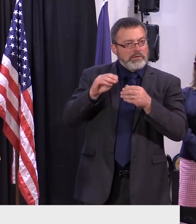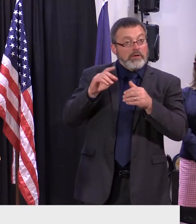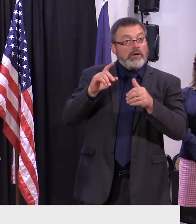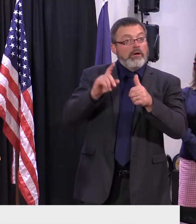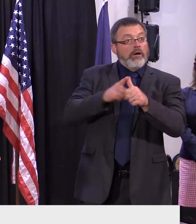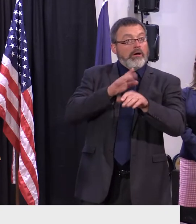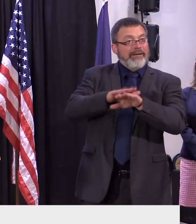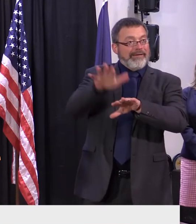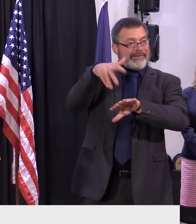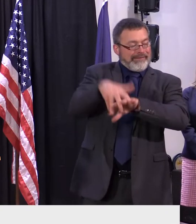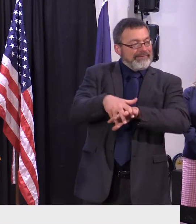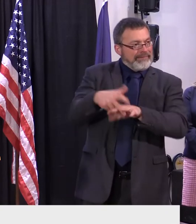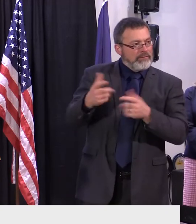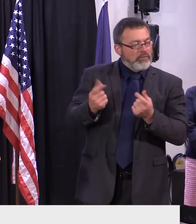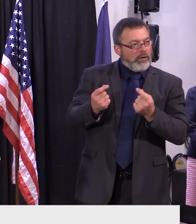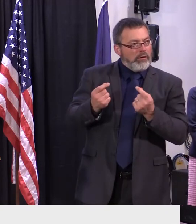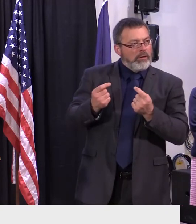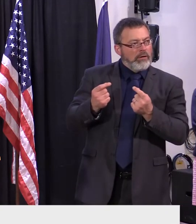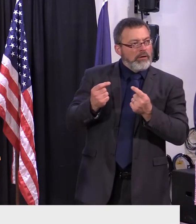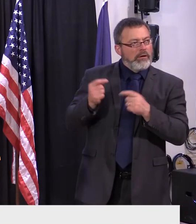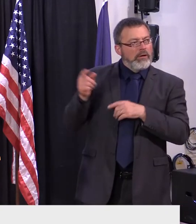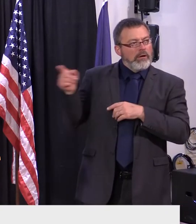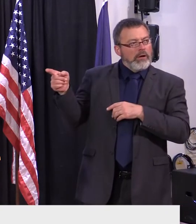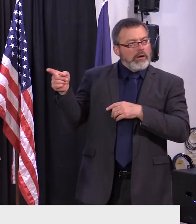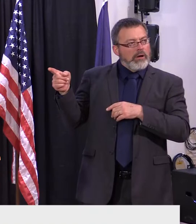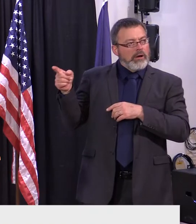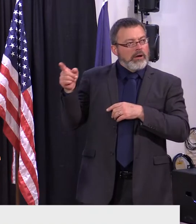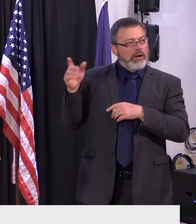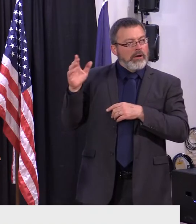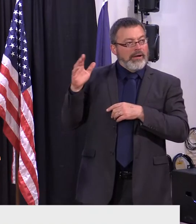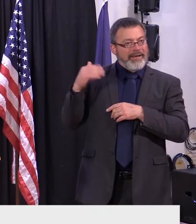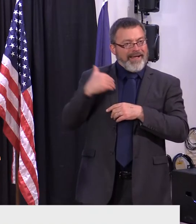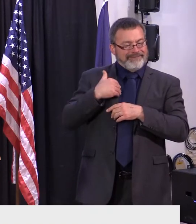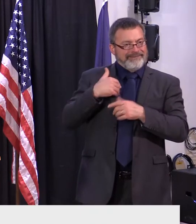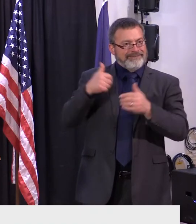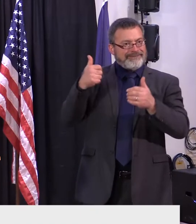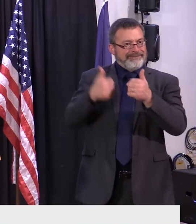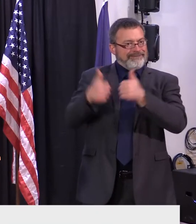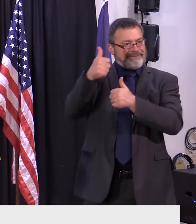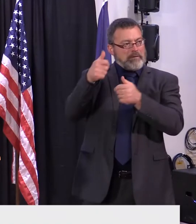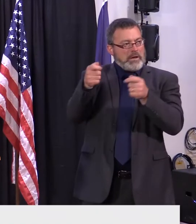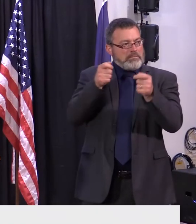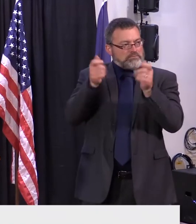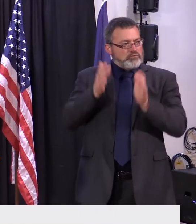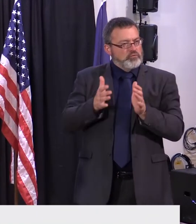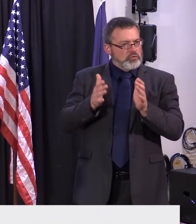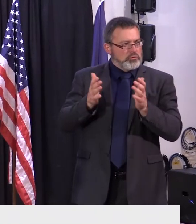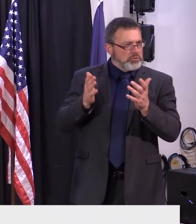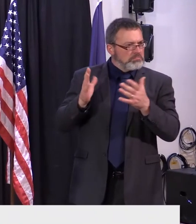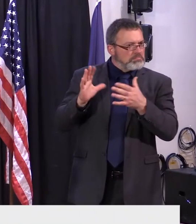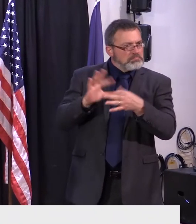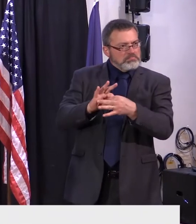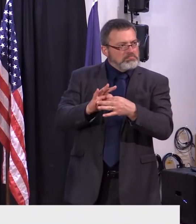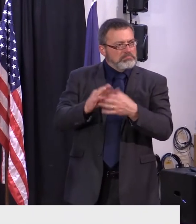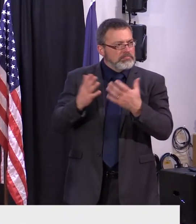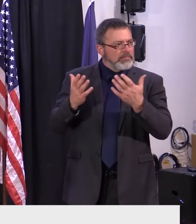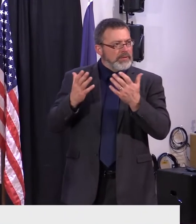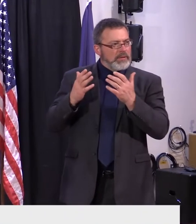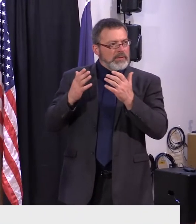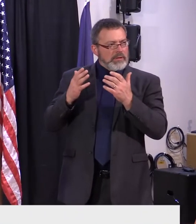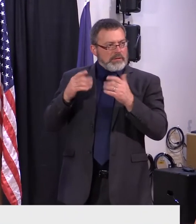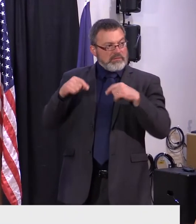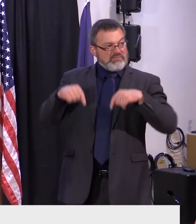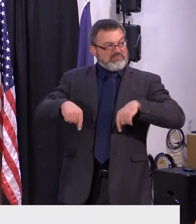uh your administration's relationship with them moving forward and just in general i'm wondering um how you think state government